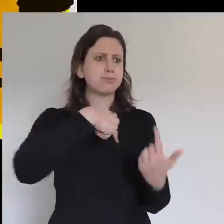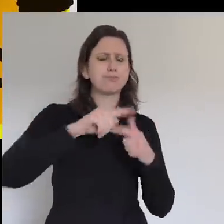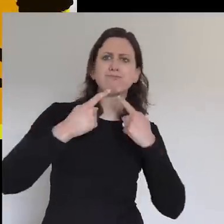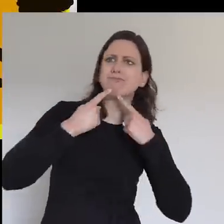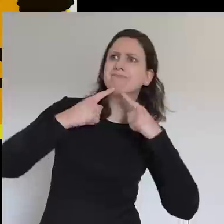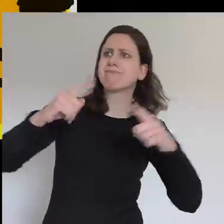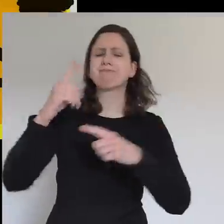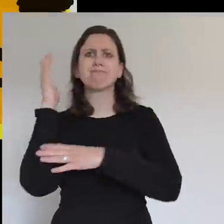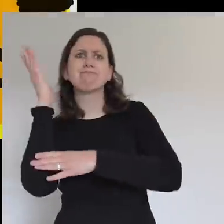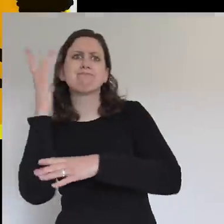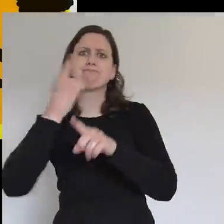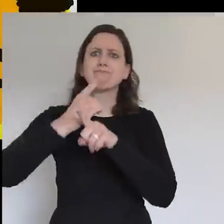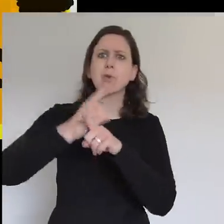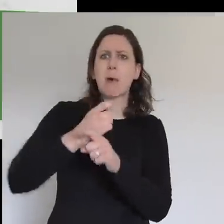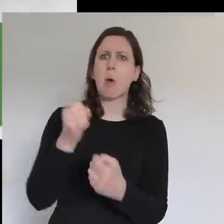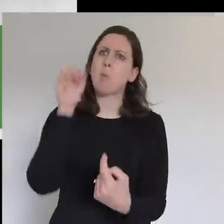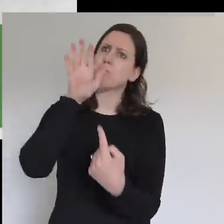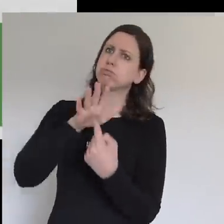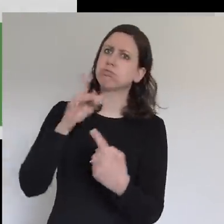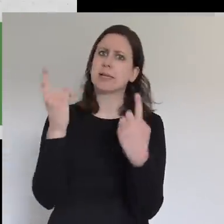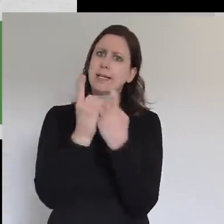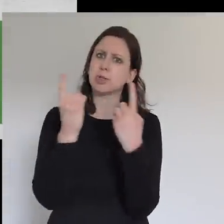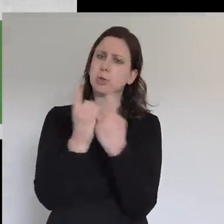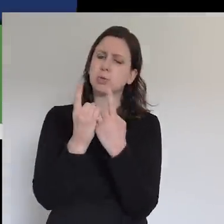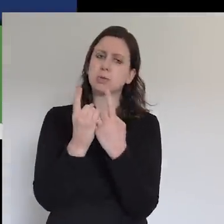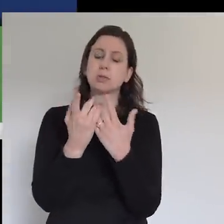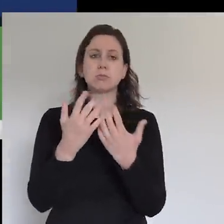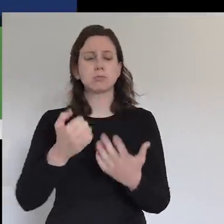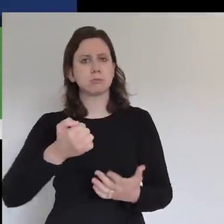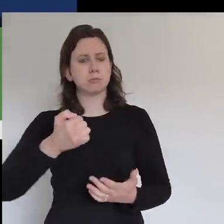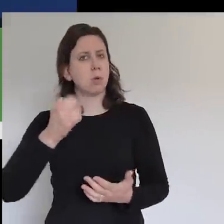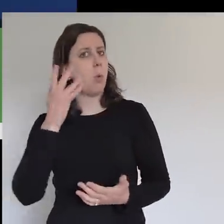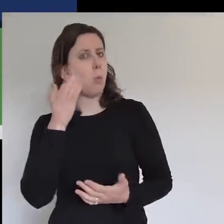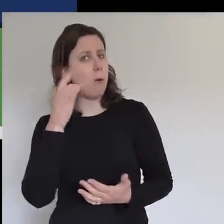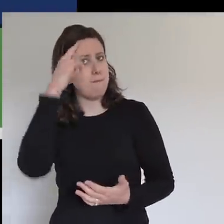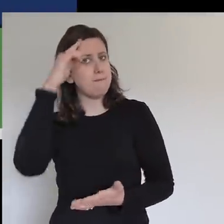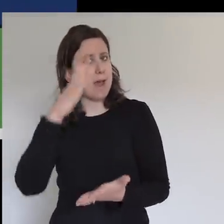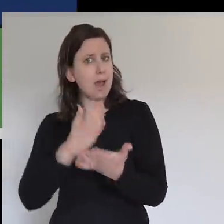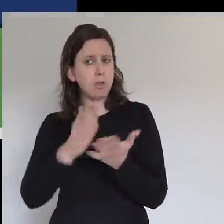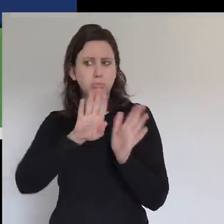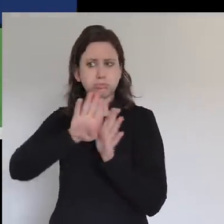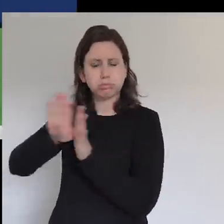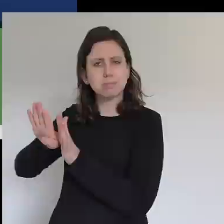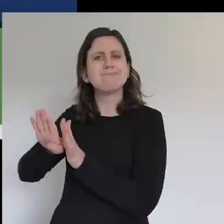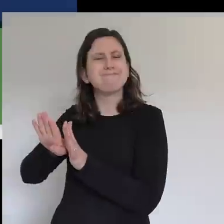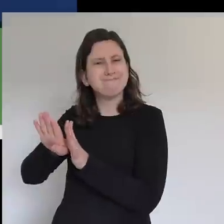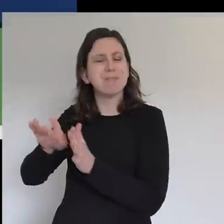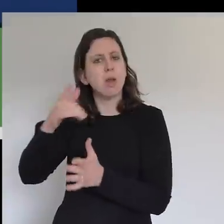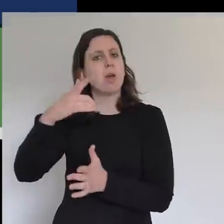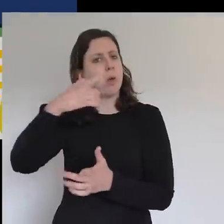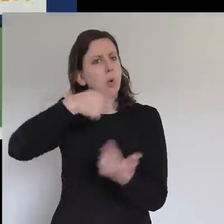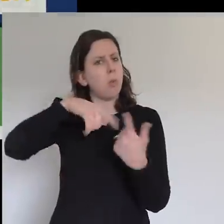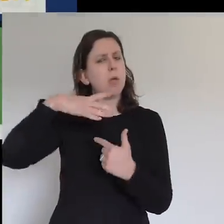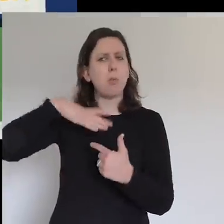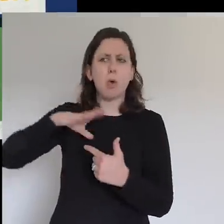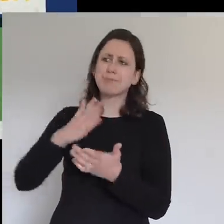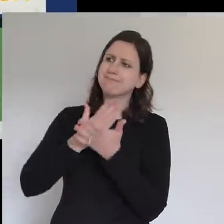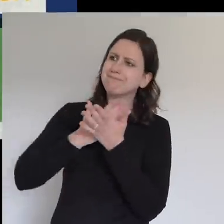that matter. When our faith is being pushed to the sidelines, we want to graciously and coherently fight for the religious